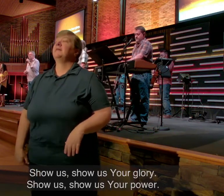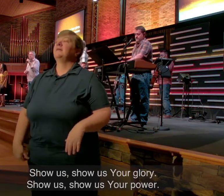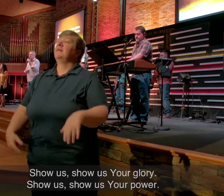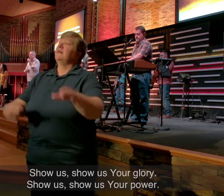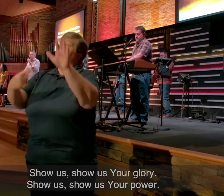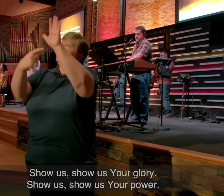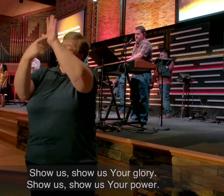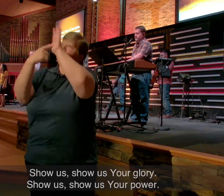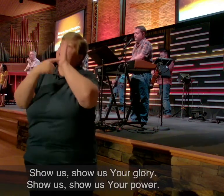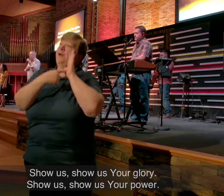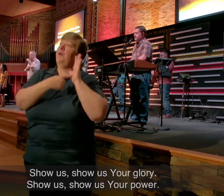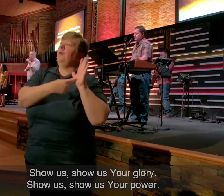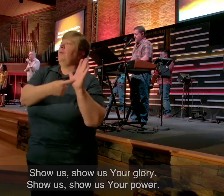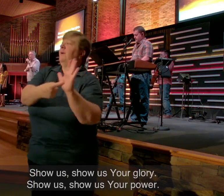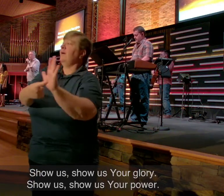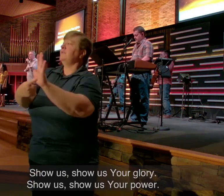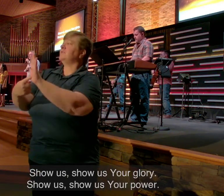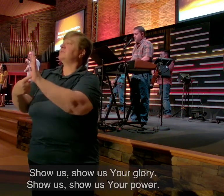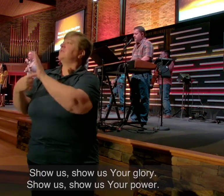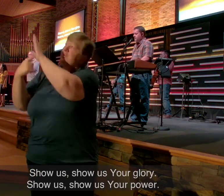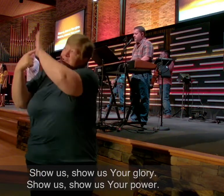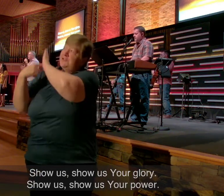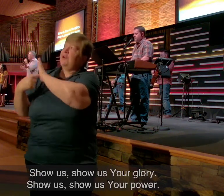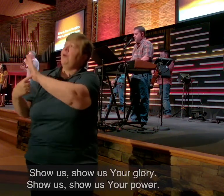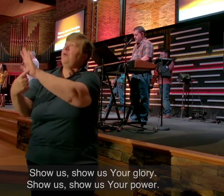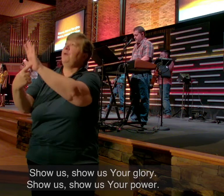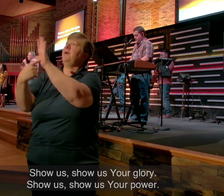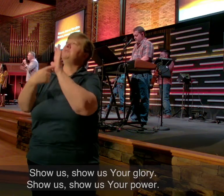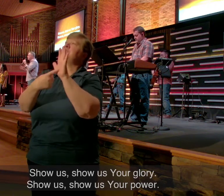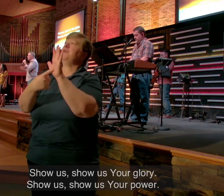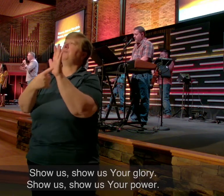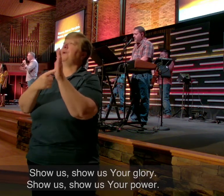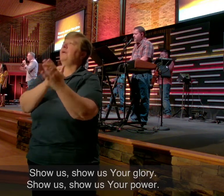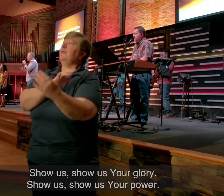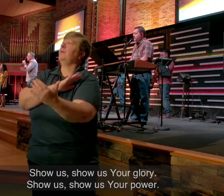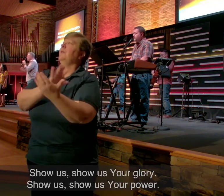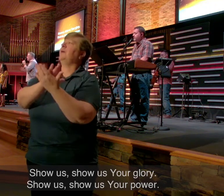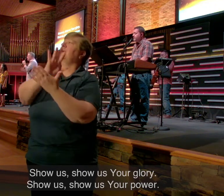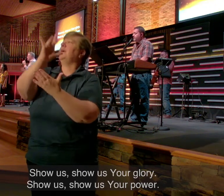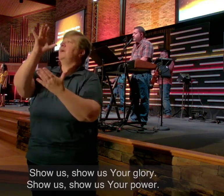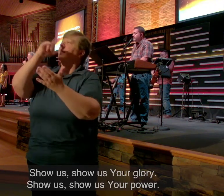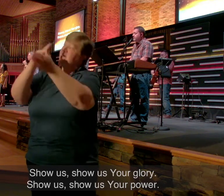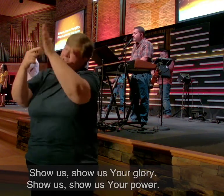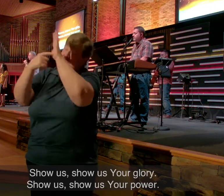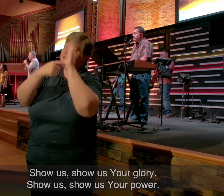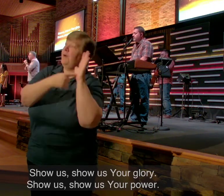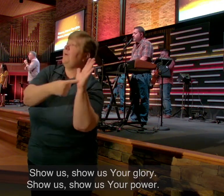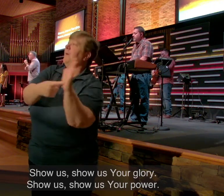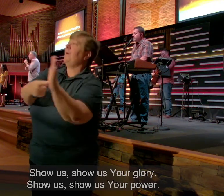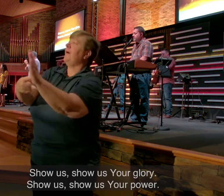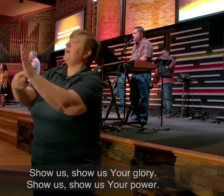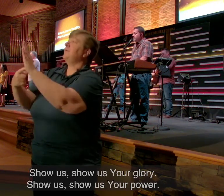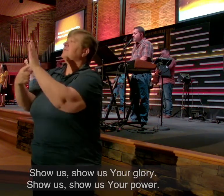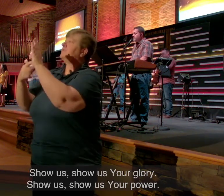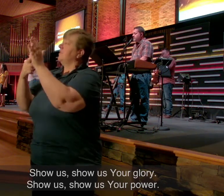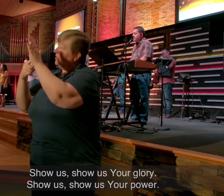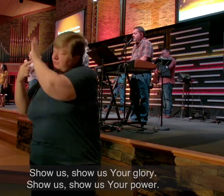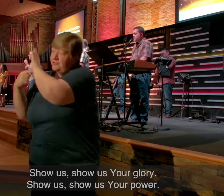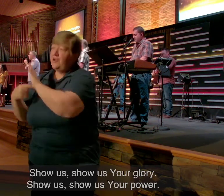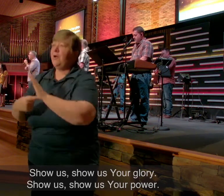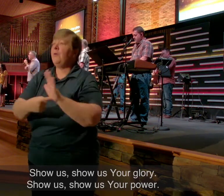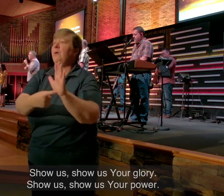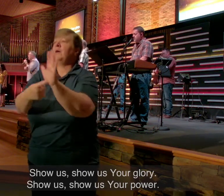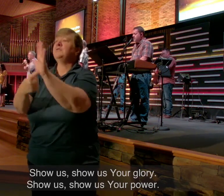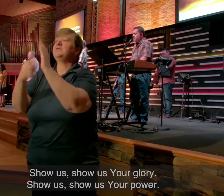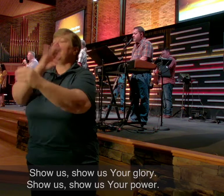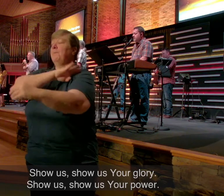Show us, show us your glory. Show us, show